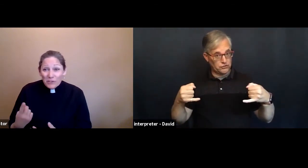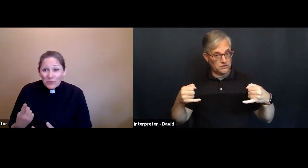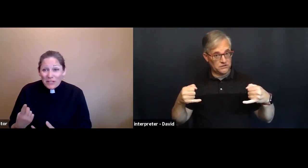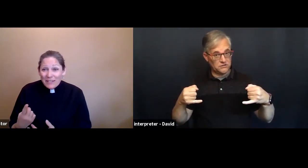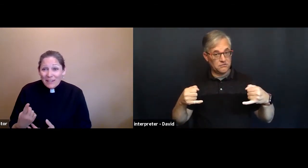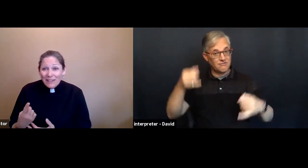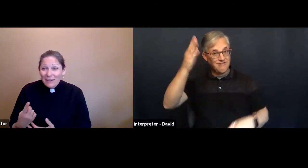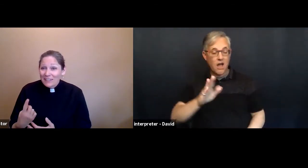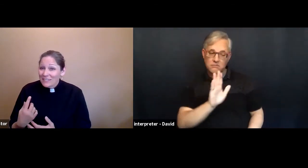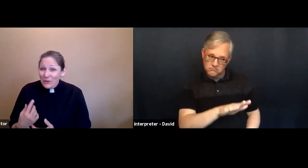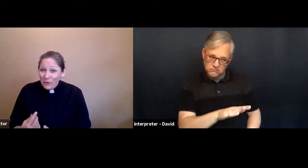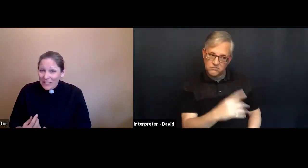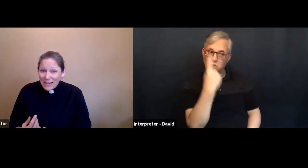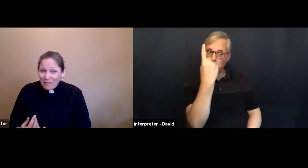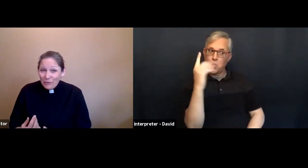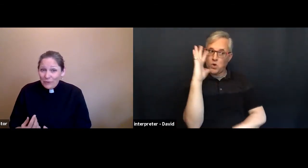tree. Don't eat that fruit.